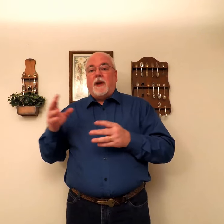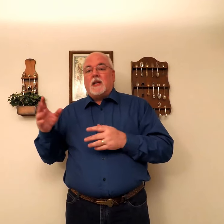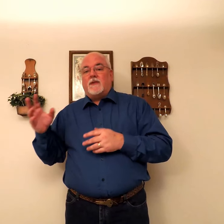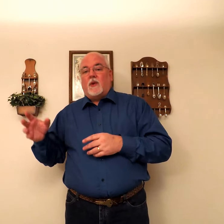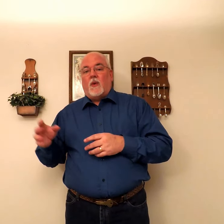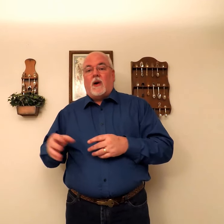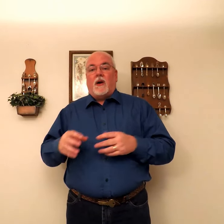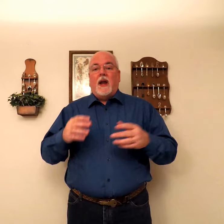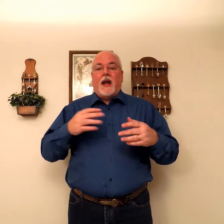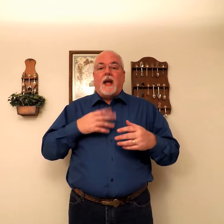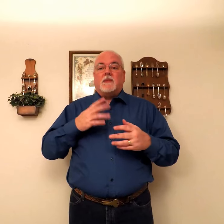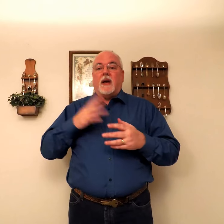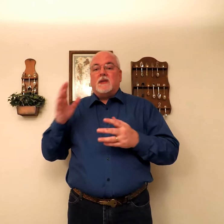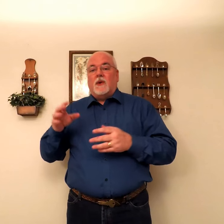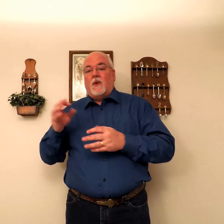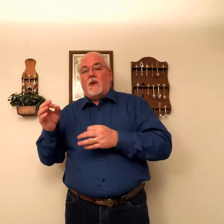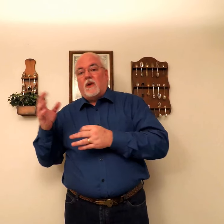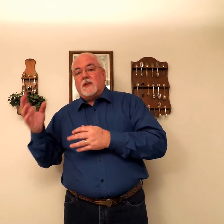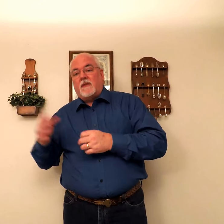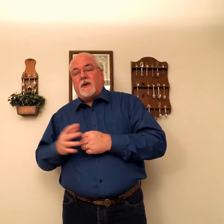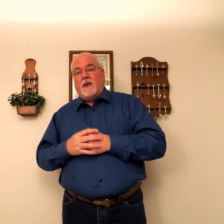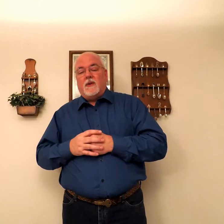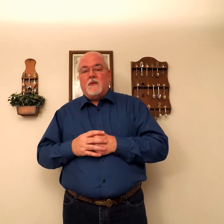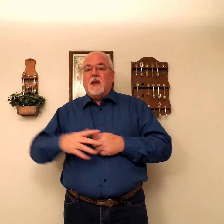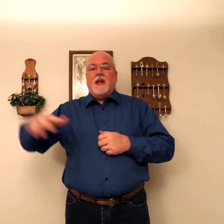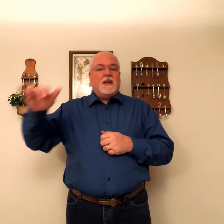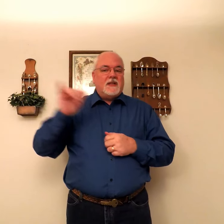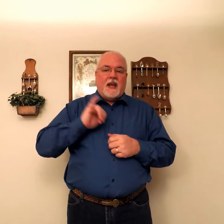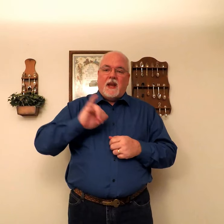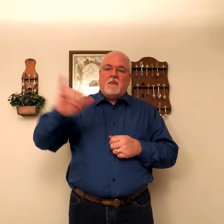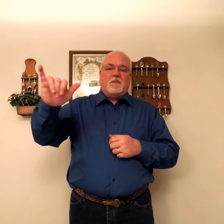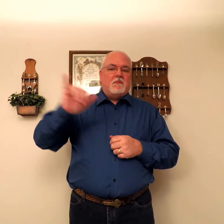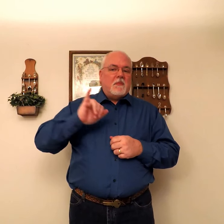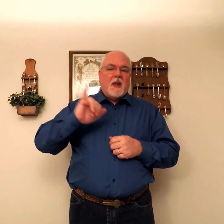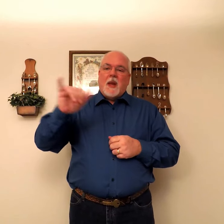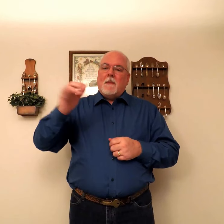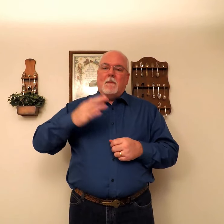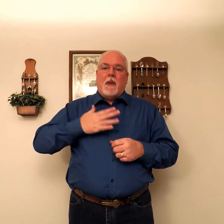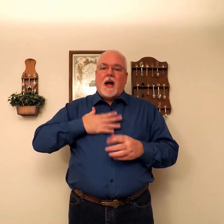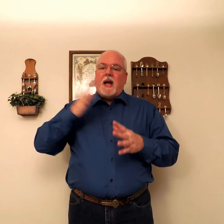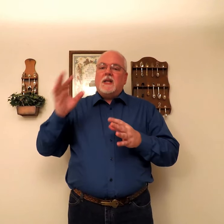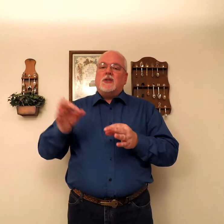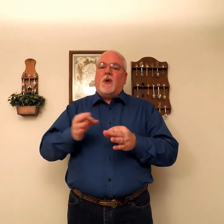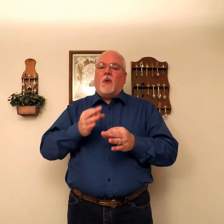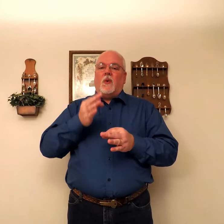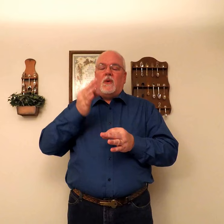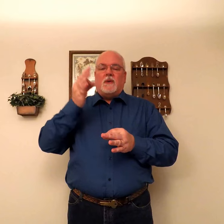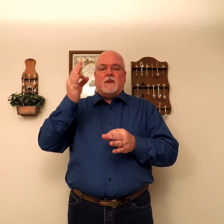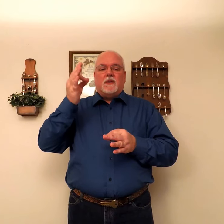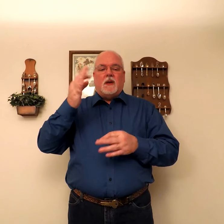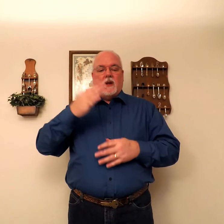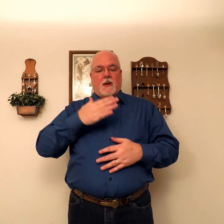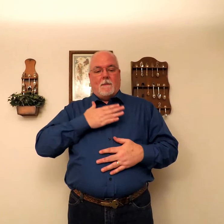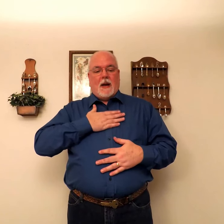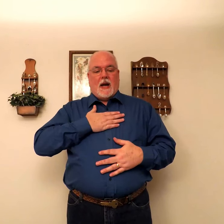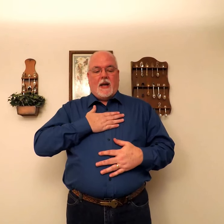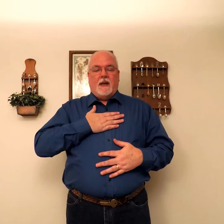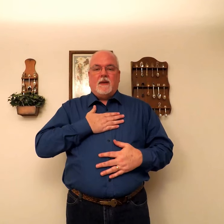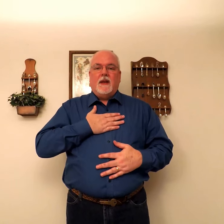pants for the water, as my soul longs after you. Same. My soul. My